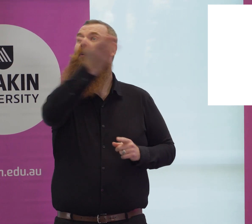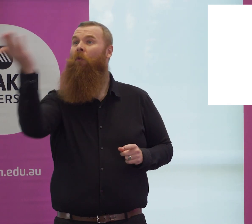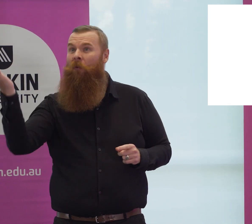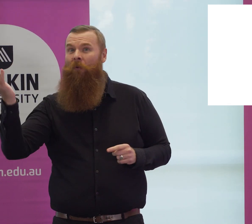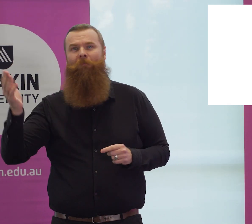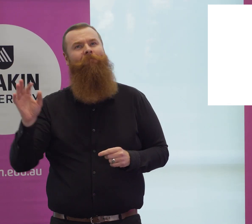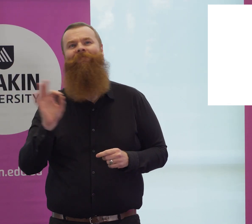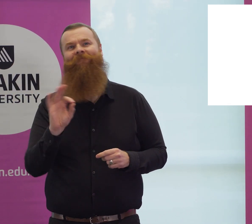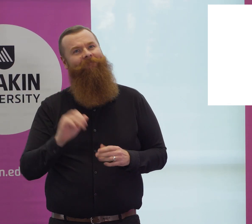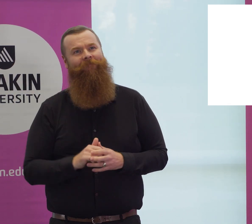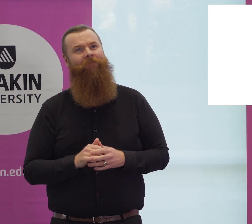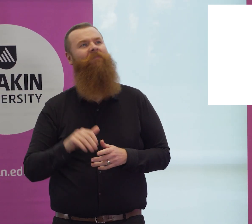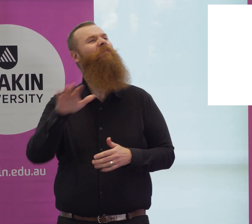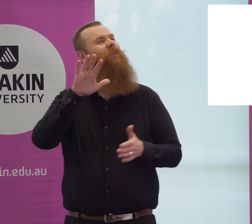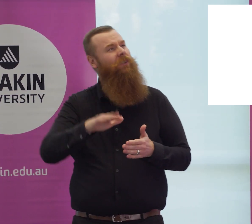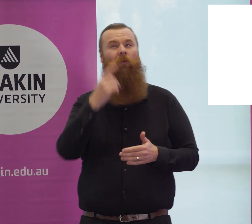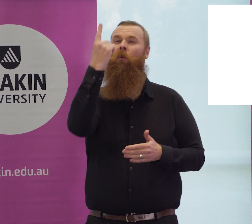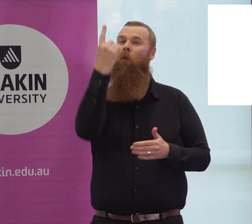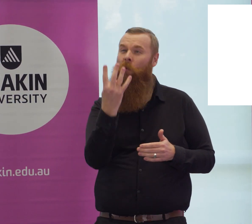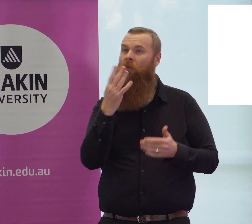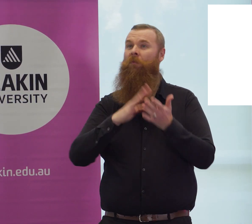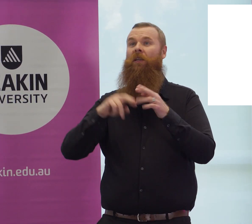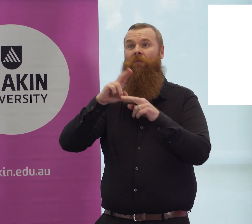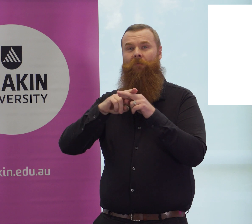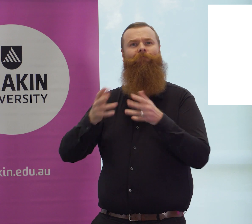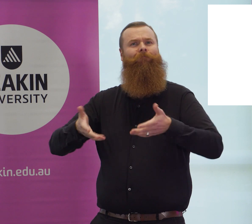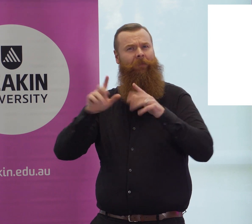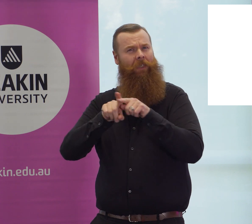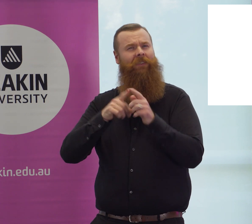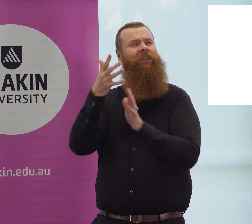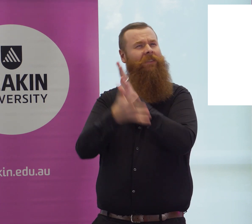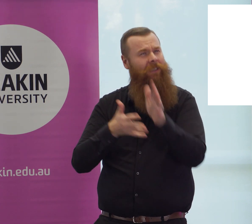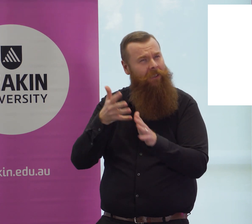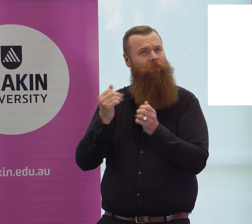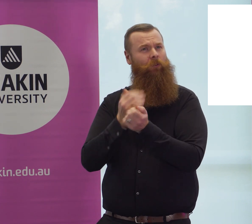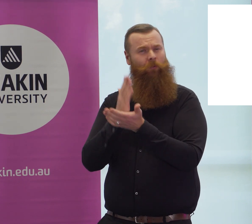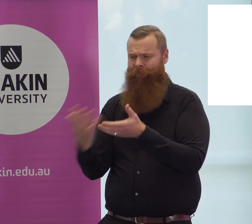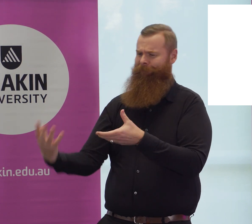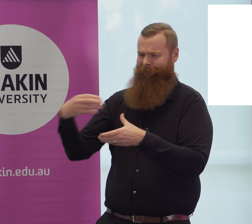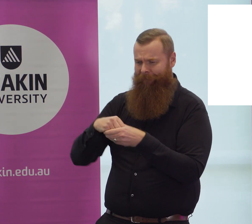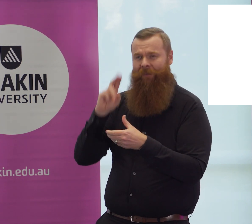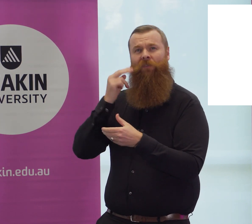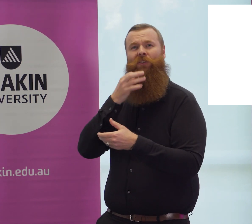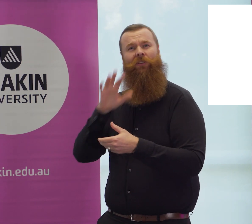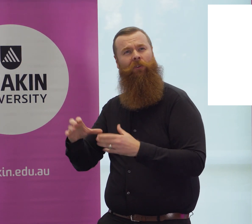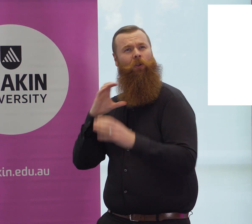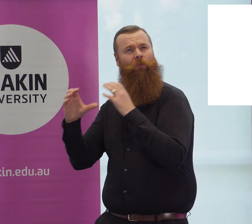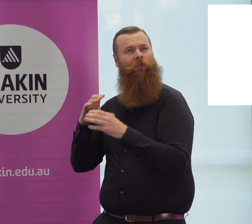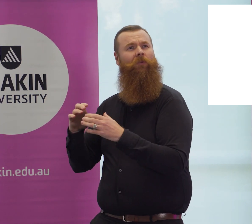are different. Less than 1 in 4 hearing parents learn to sign. To give their